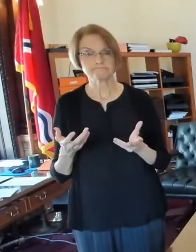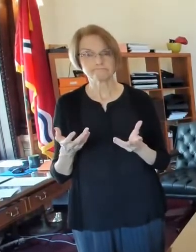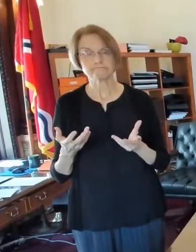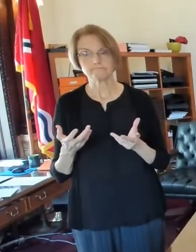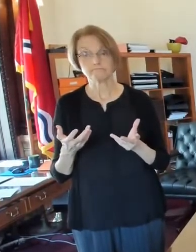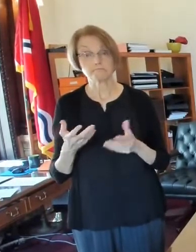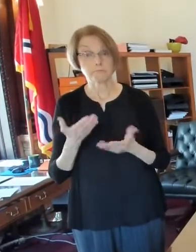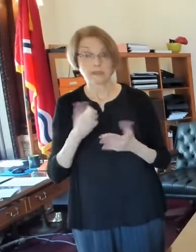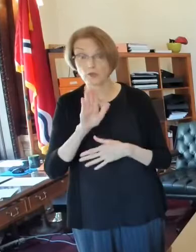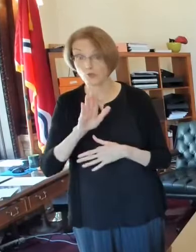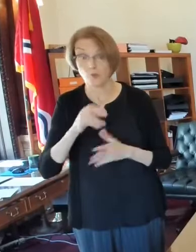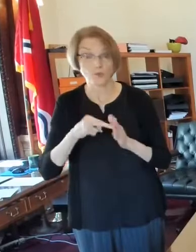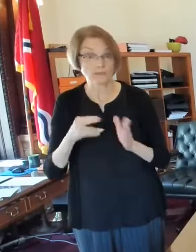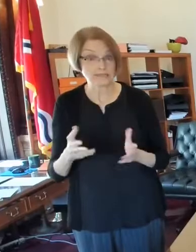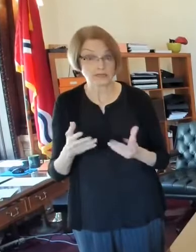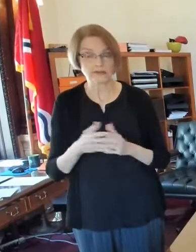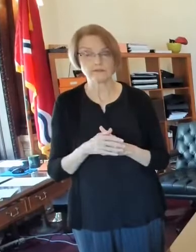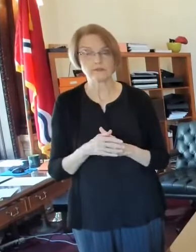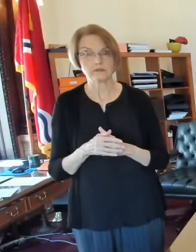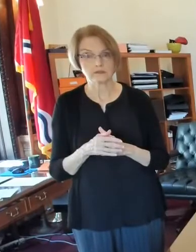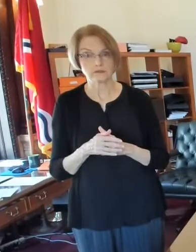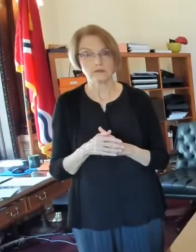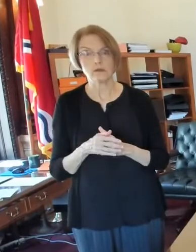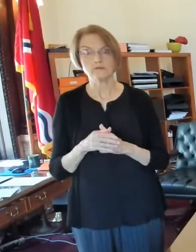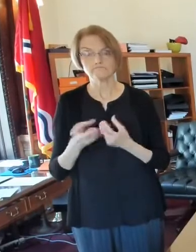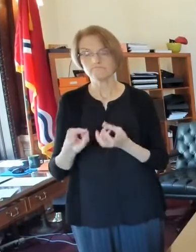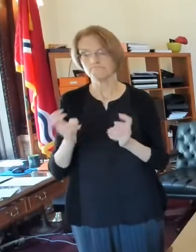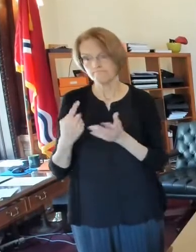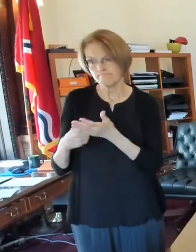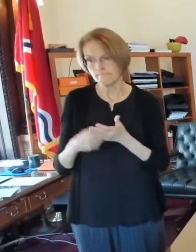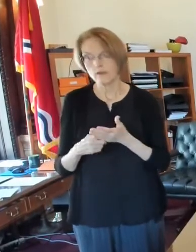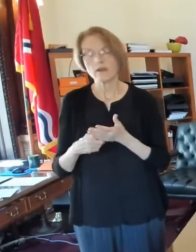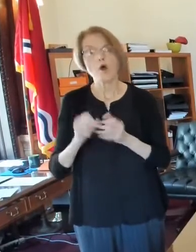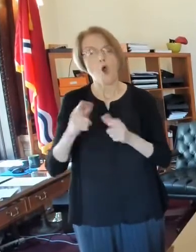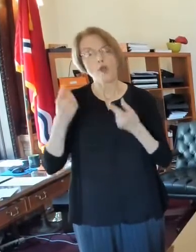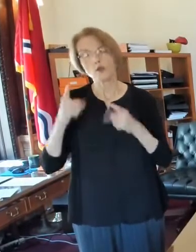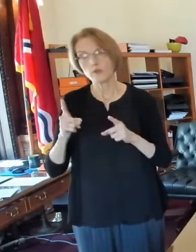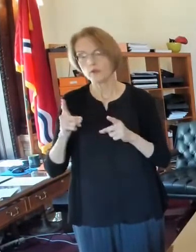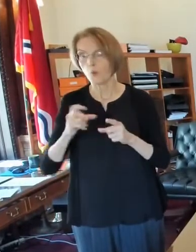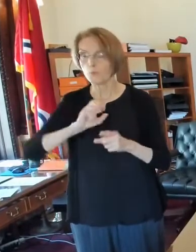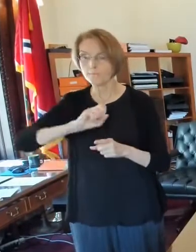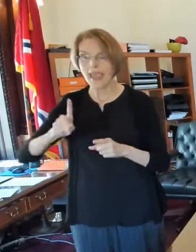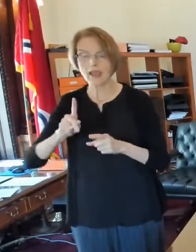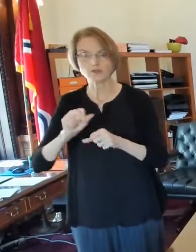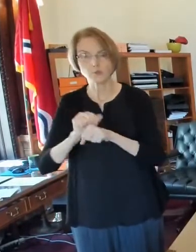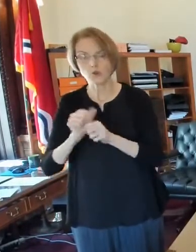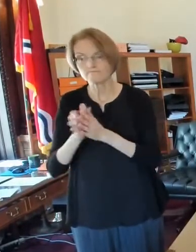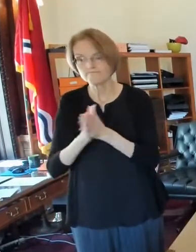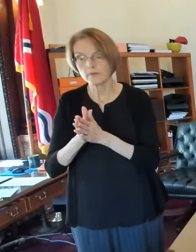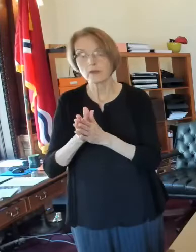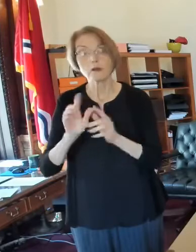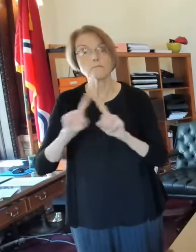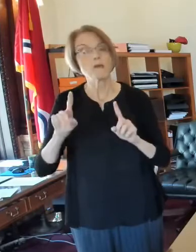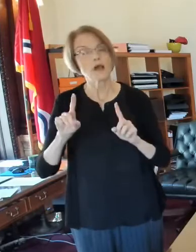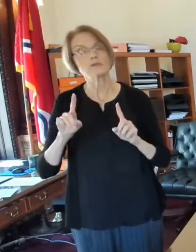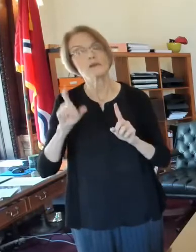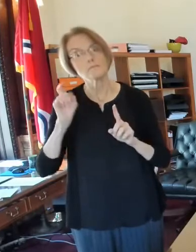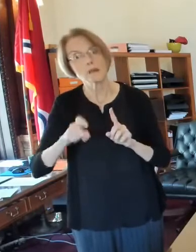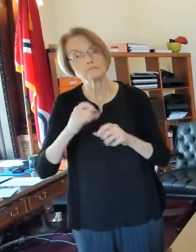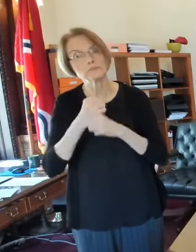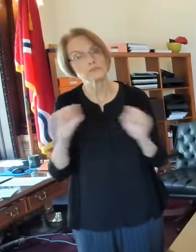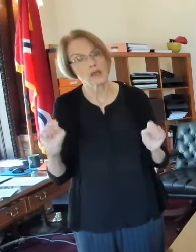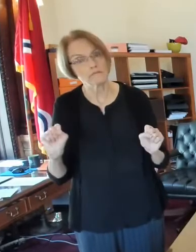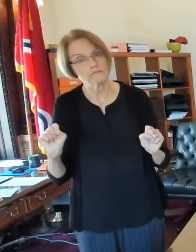representative. Uh, everybody wants to get back. We've got to figure out how to, how to get back safely. And, you know, how do you